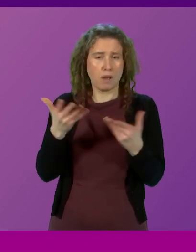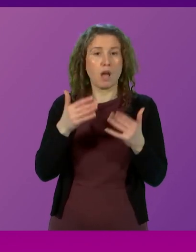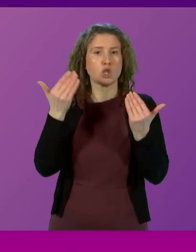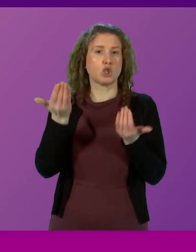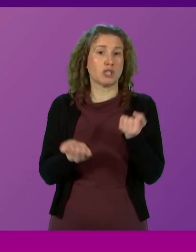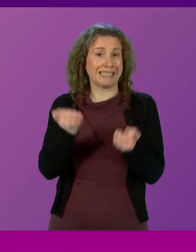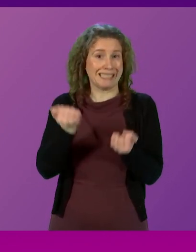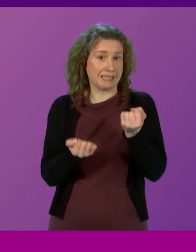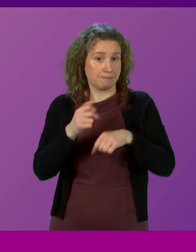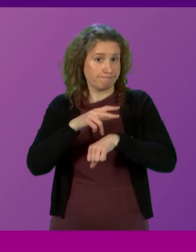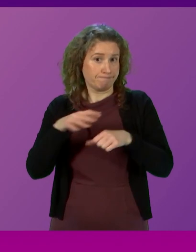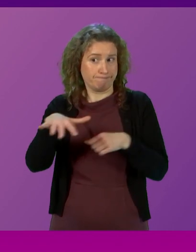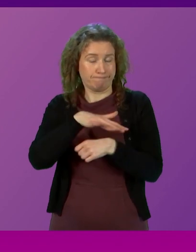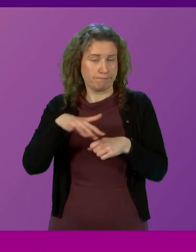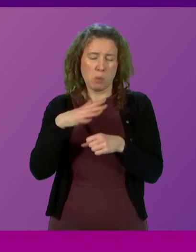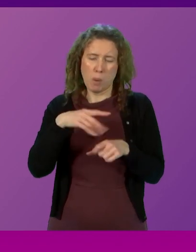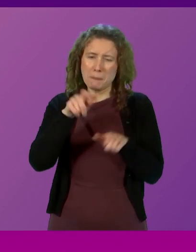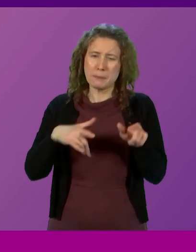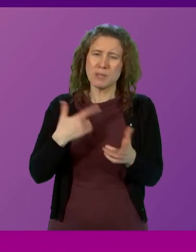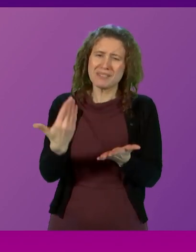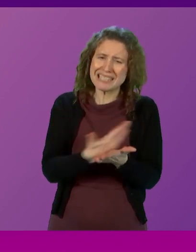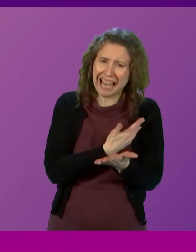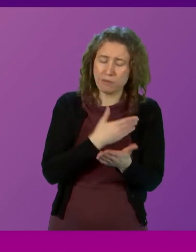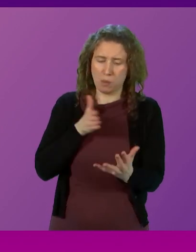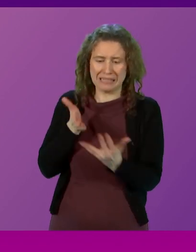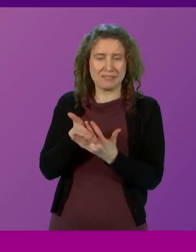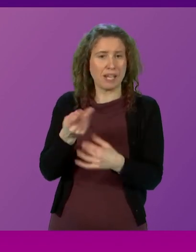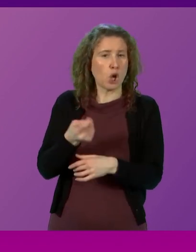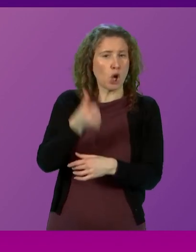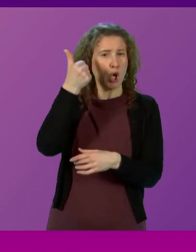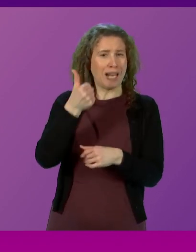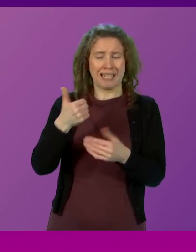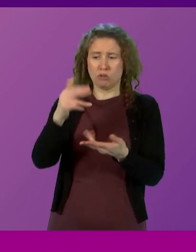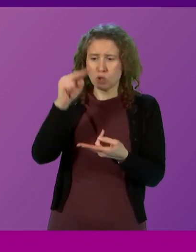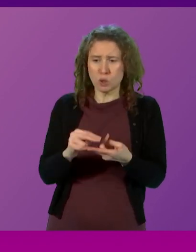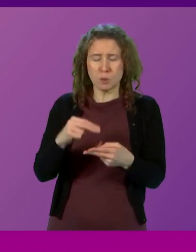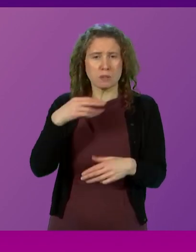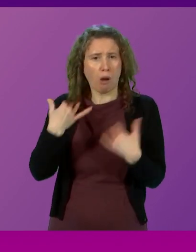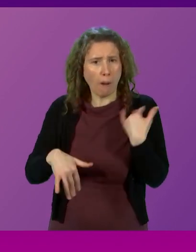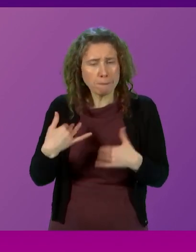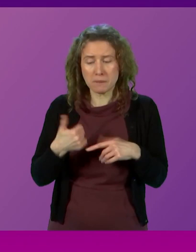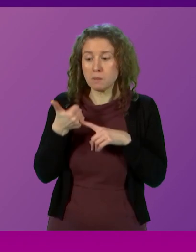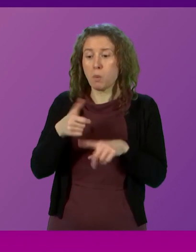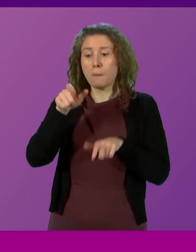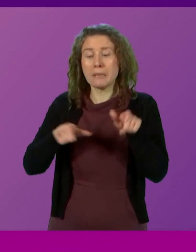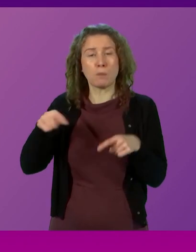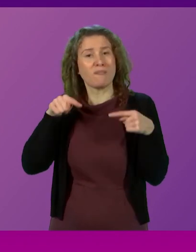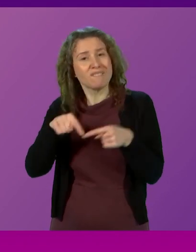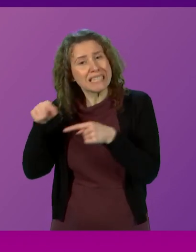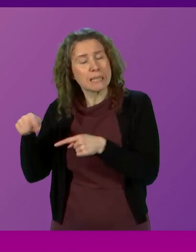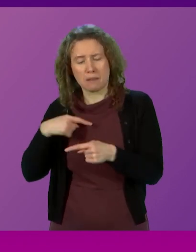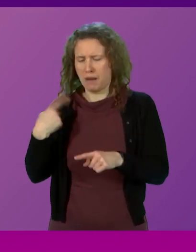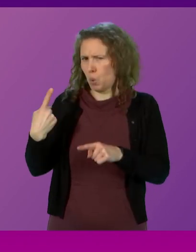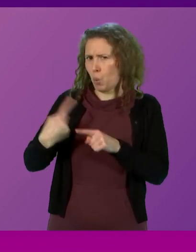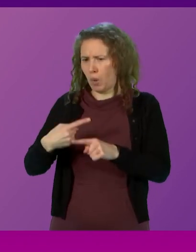We want people to live in safe communities where we act early to reduce the potential for harm, support victims of crime and act